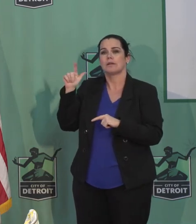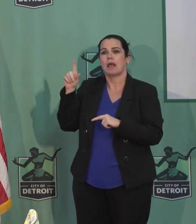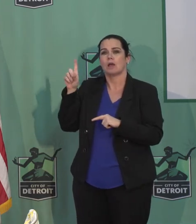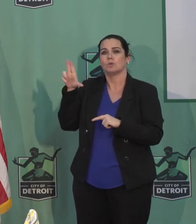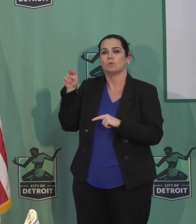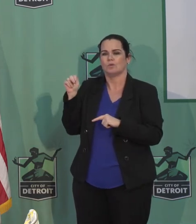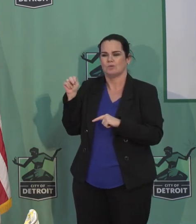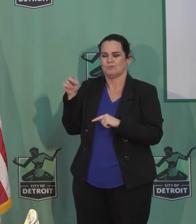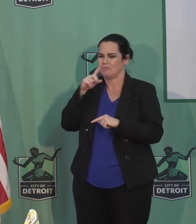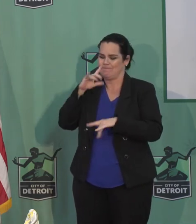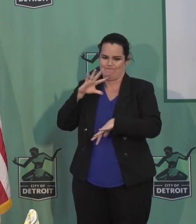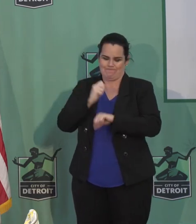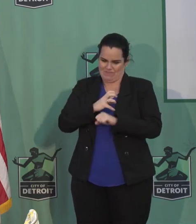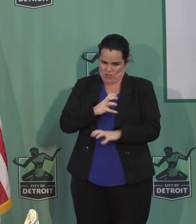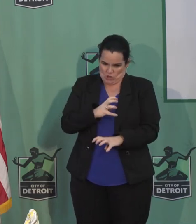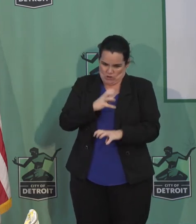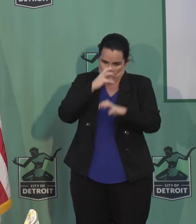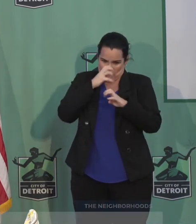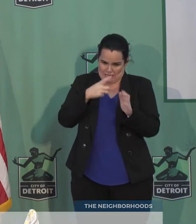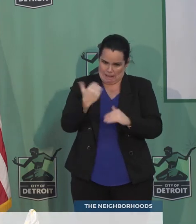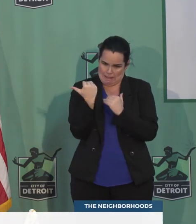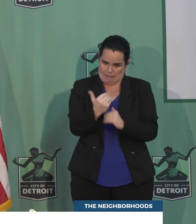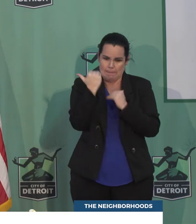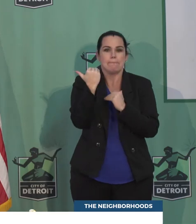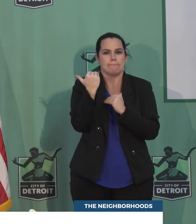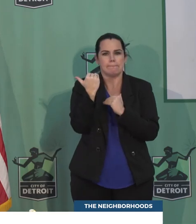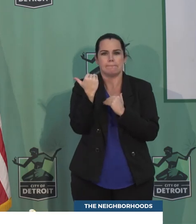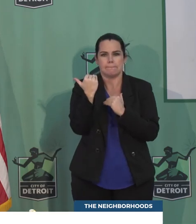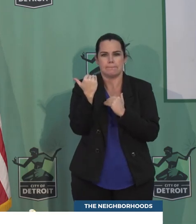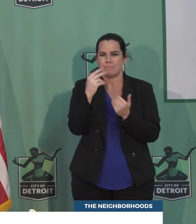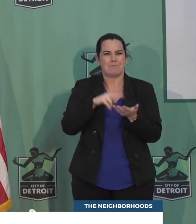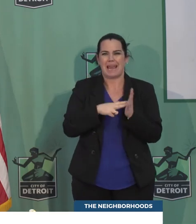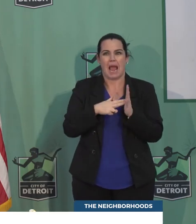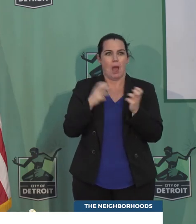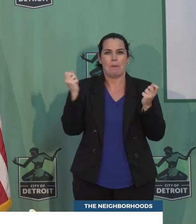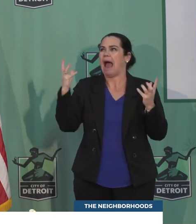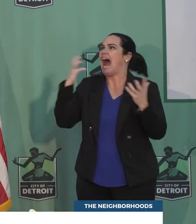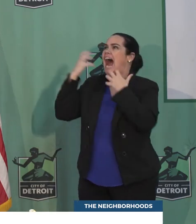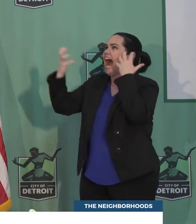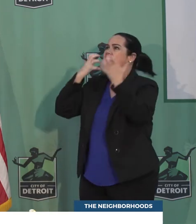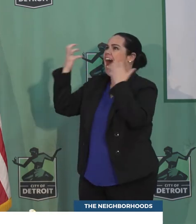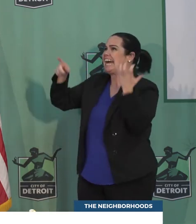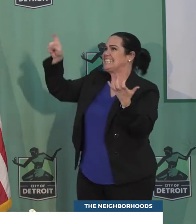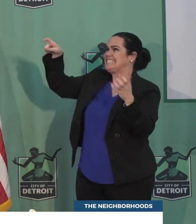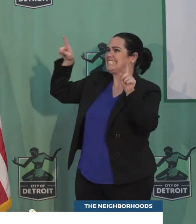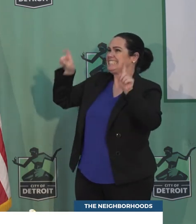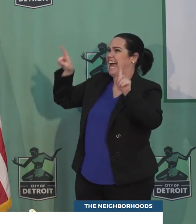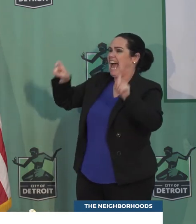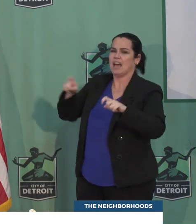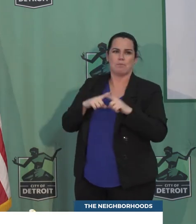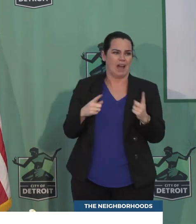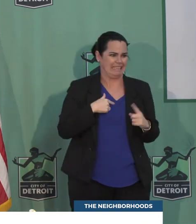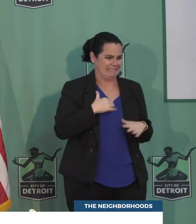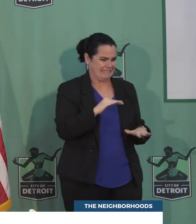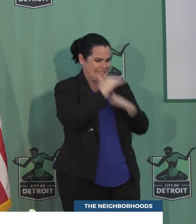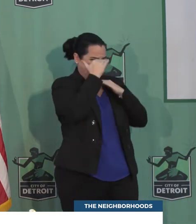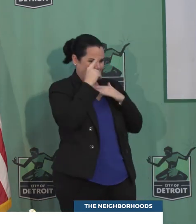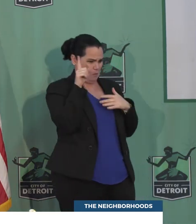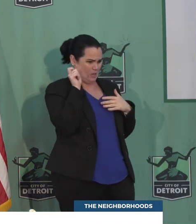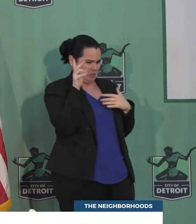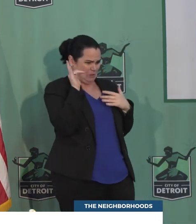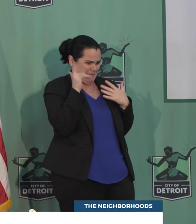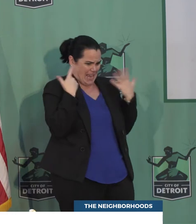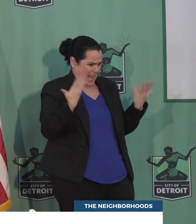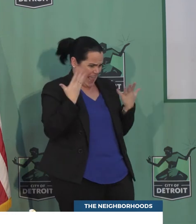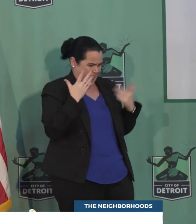set of criteria because there was way too much demand on one small lab. And so there